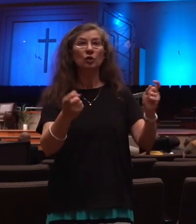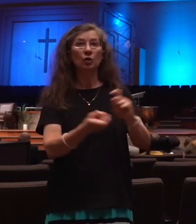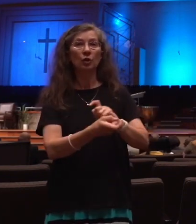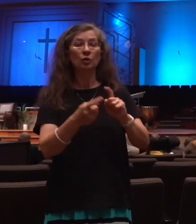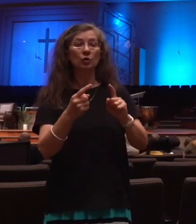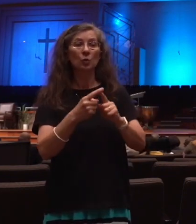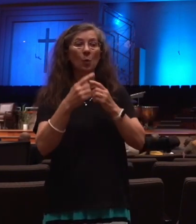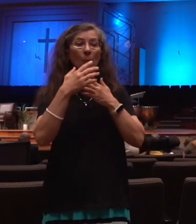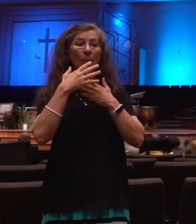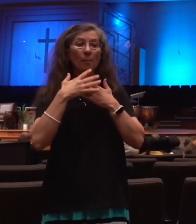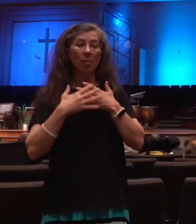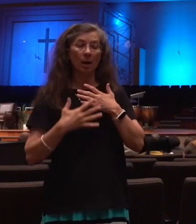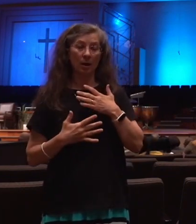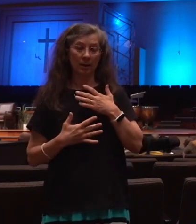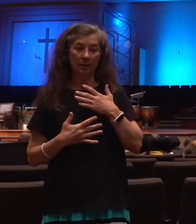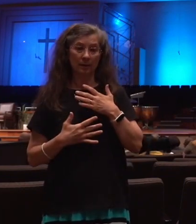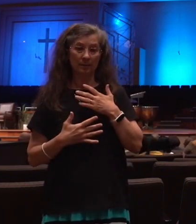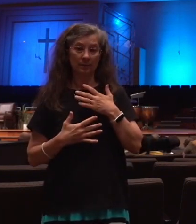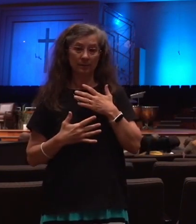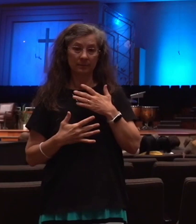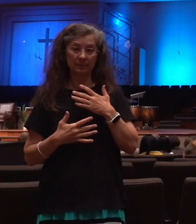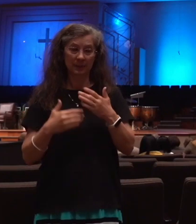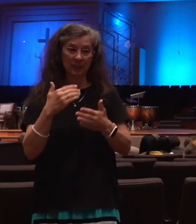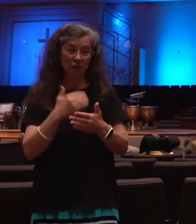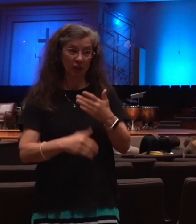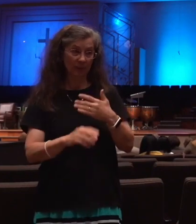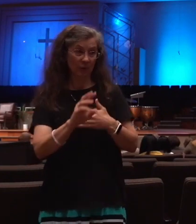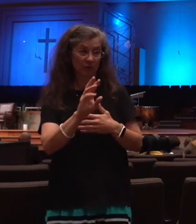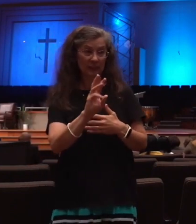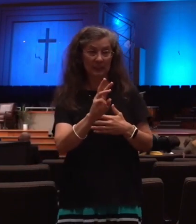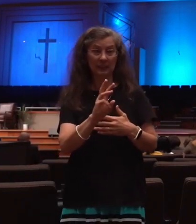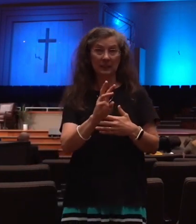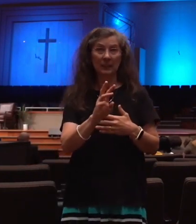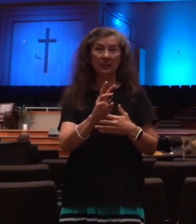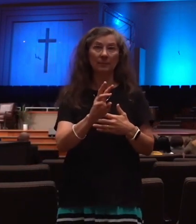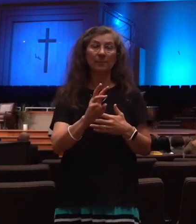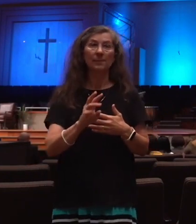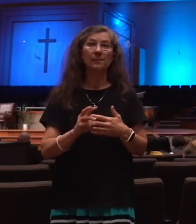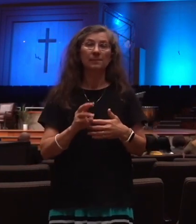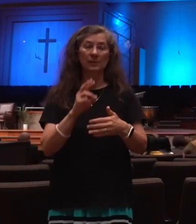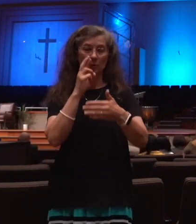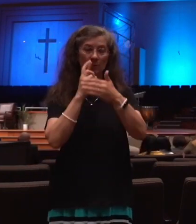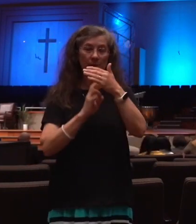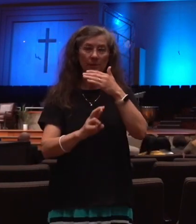In chapter 16 of Revelation, it speaks about